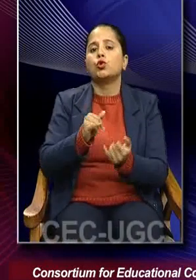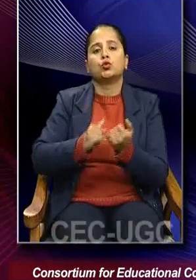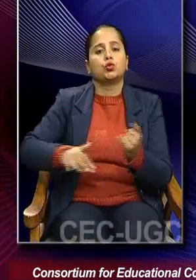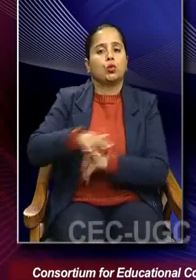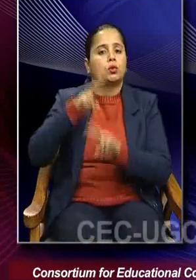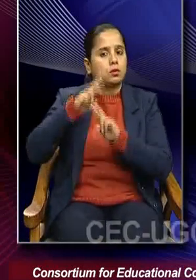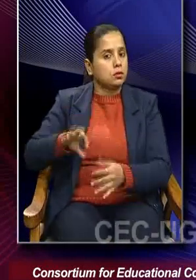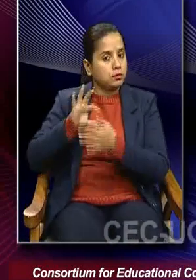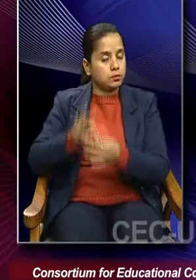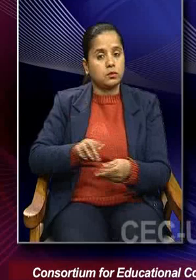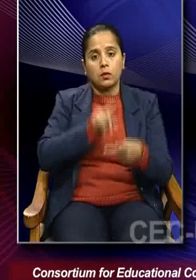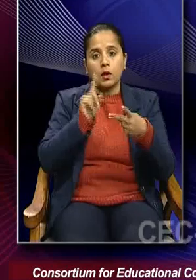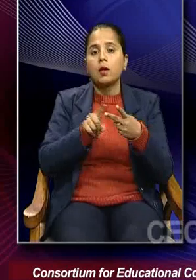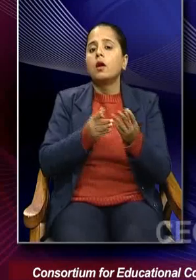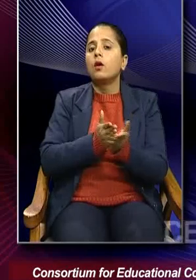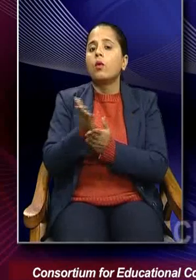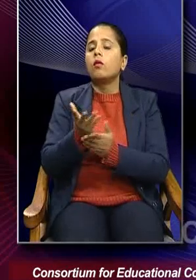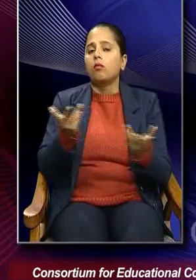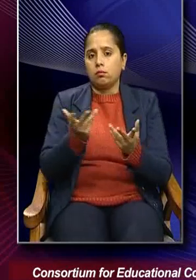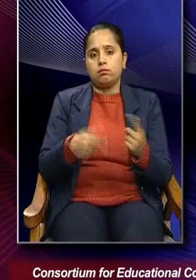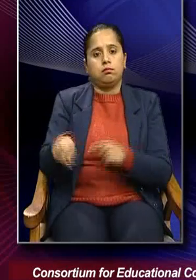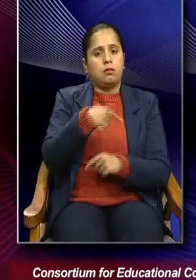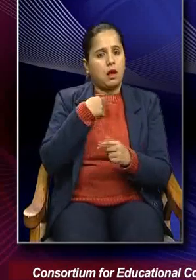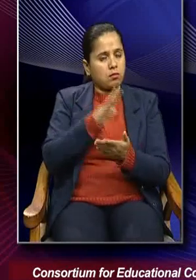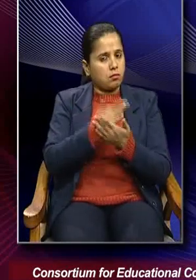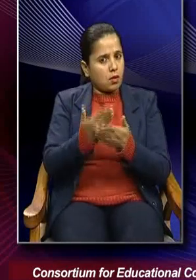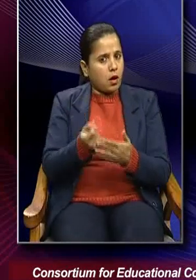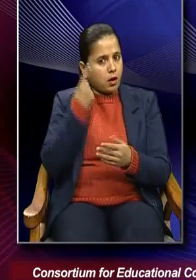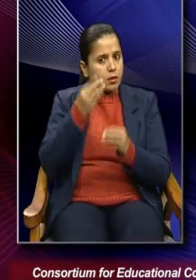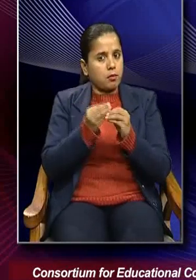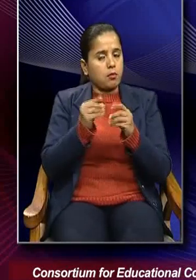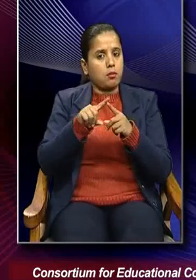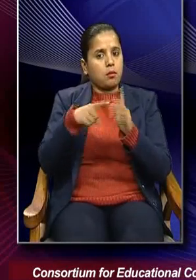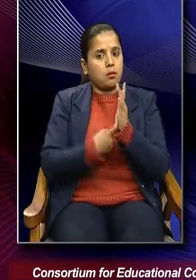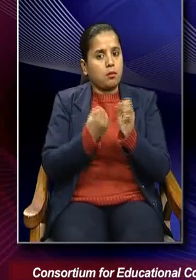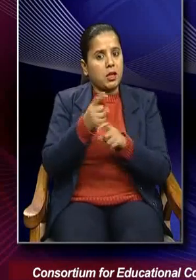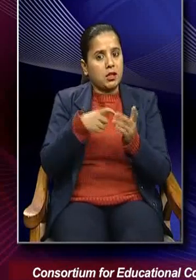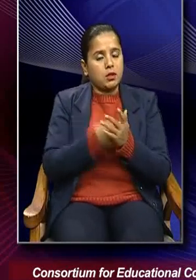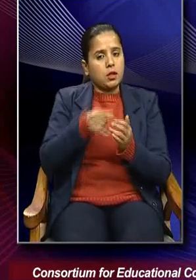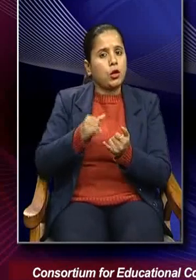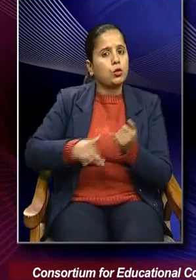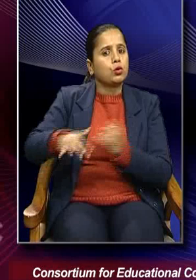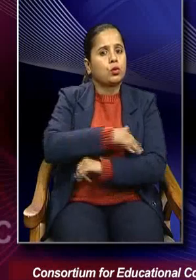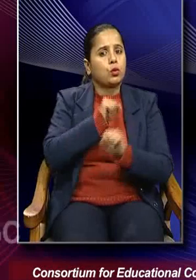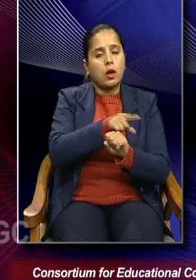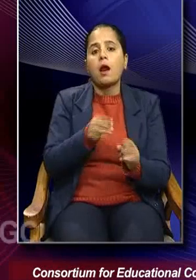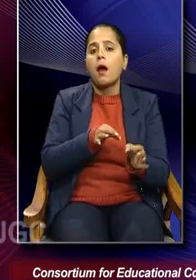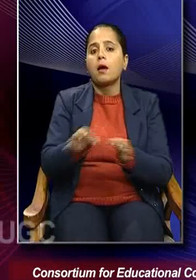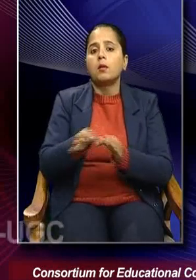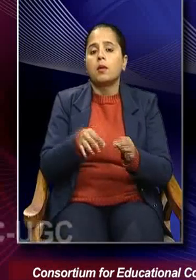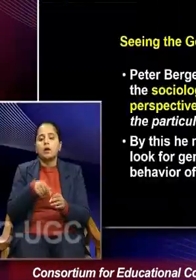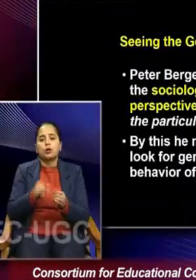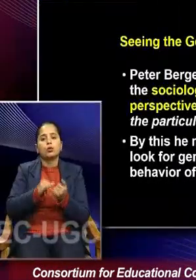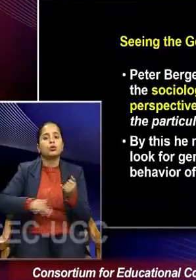The second way in which we interpret Berger's sociology is, he describes sociological